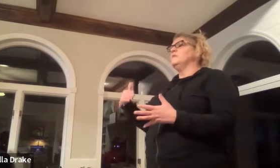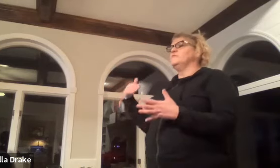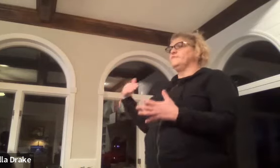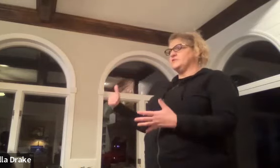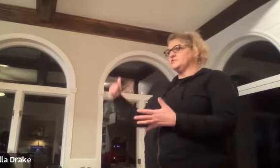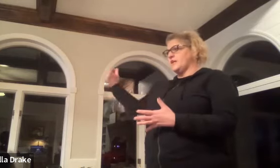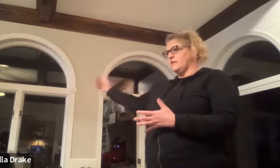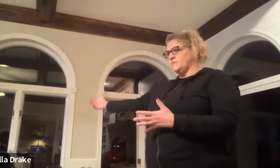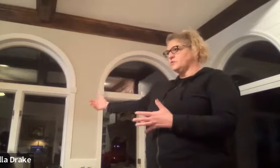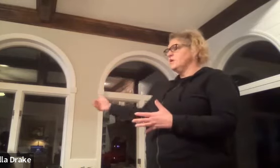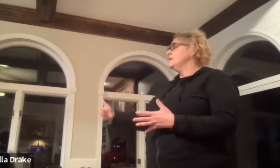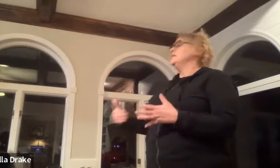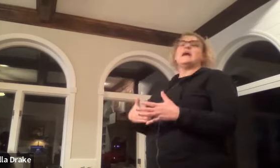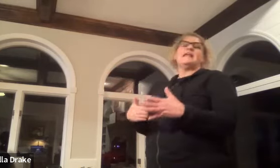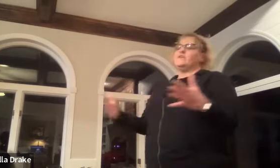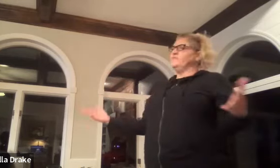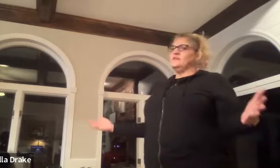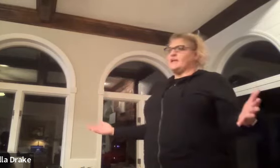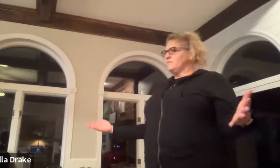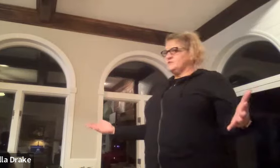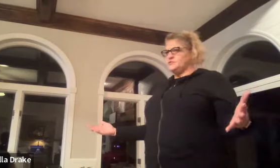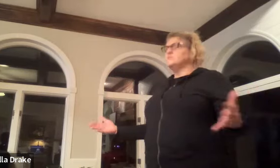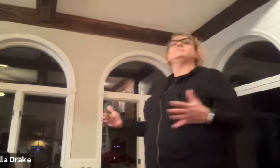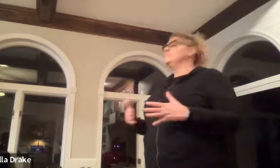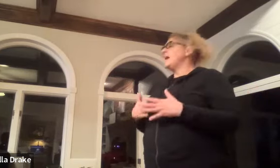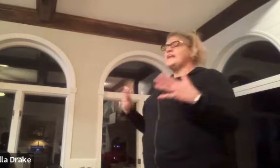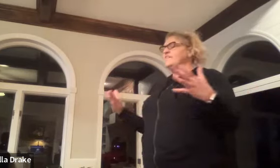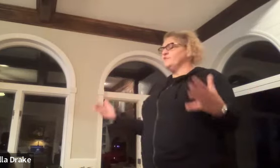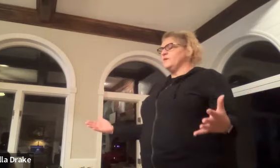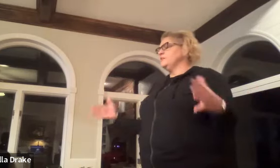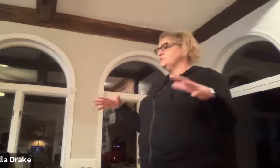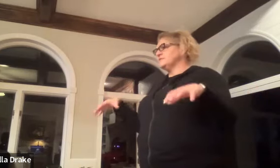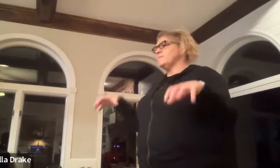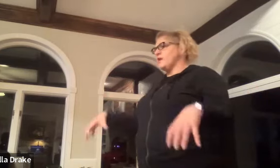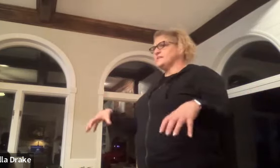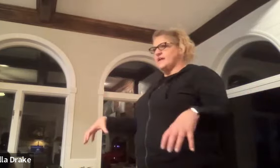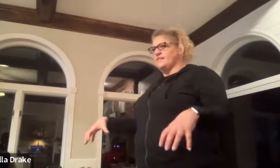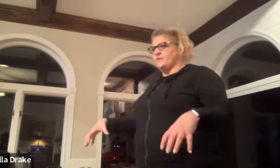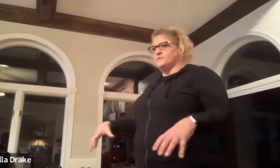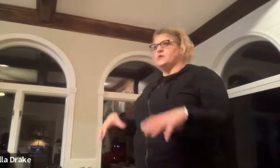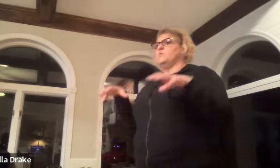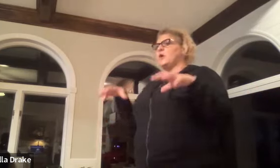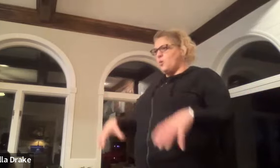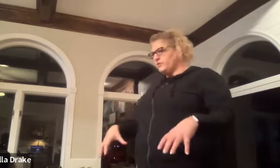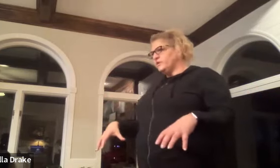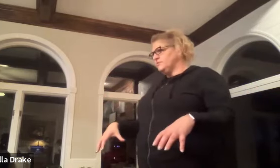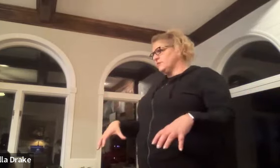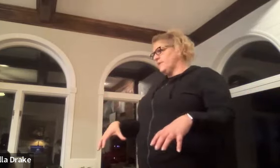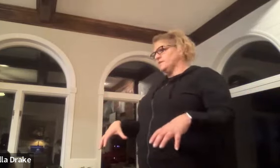french sign language not every language not everyone uses american sign language we only use american